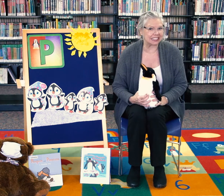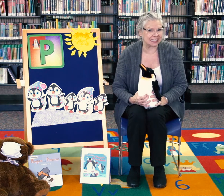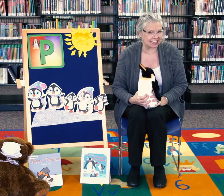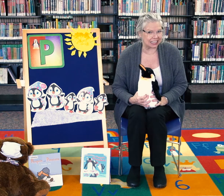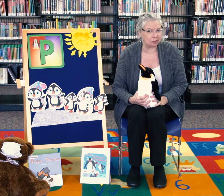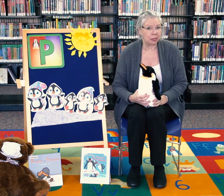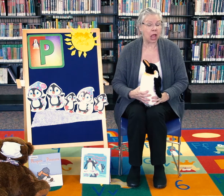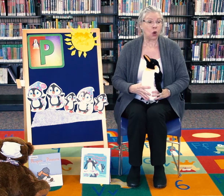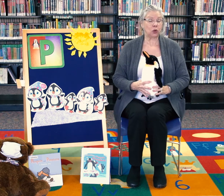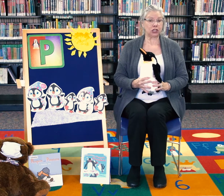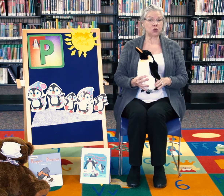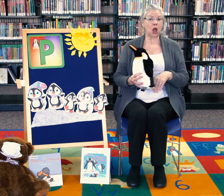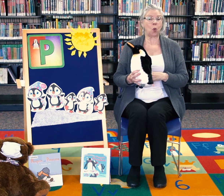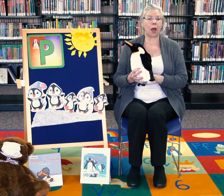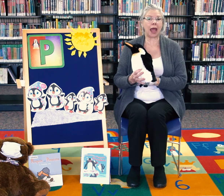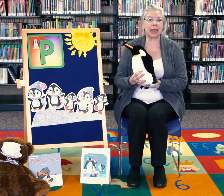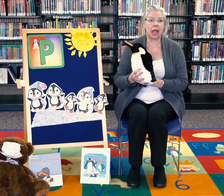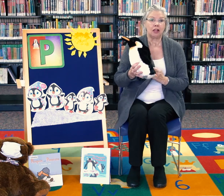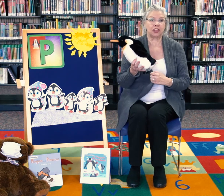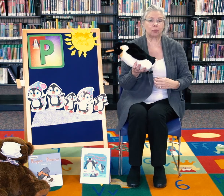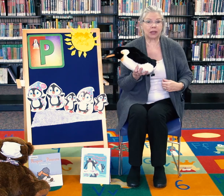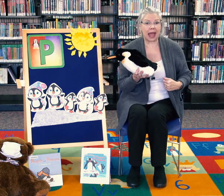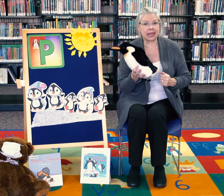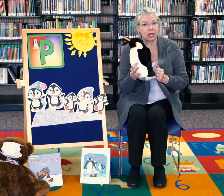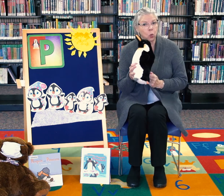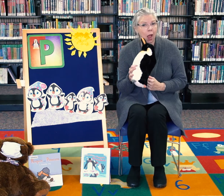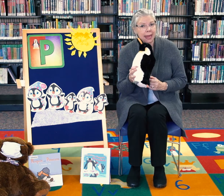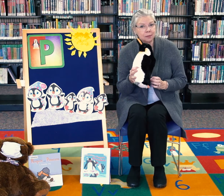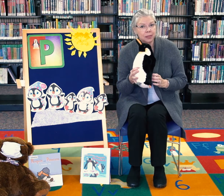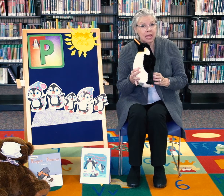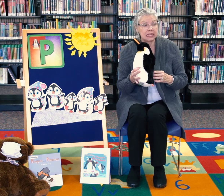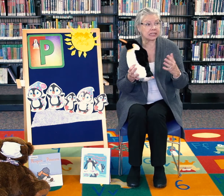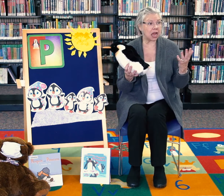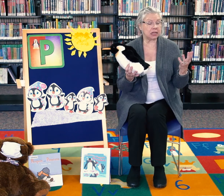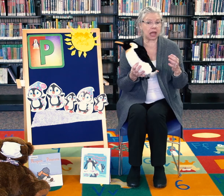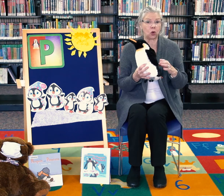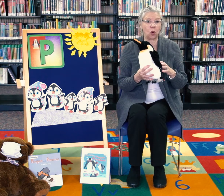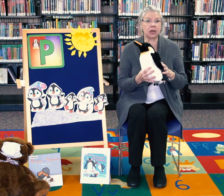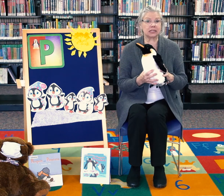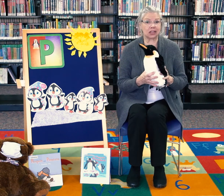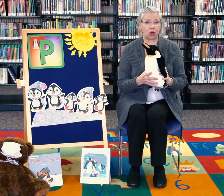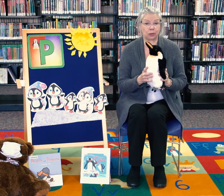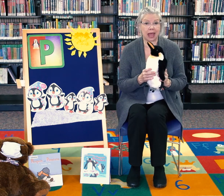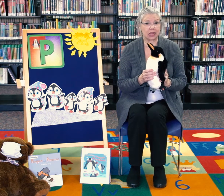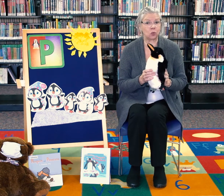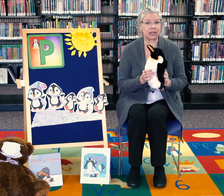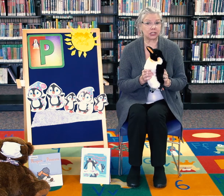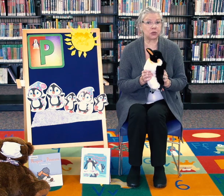see. Well, do you know why they're black and white? It's kind of like orcas are black and white too.